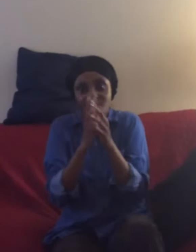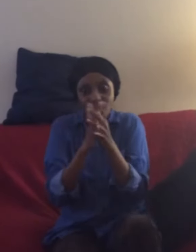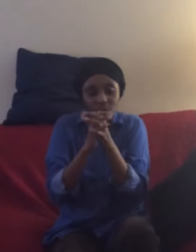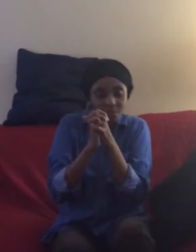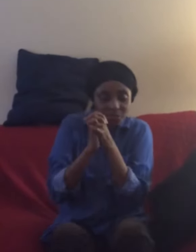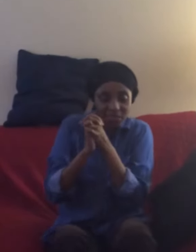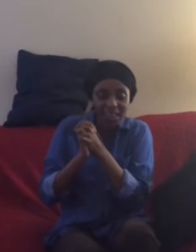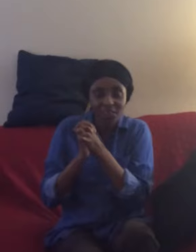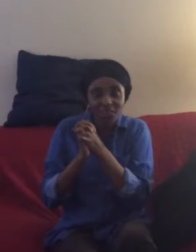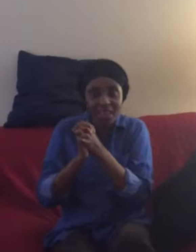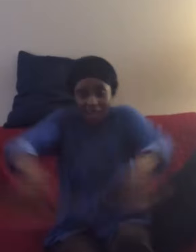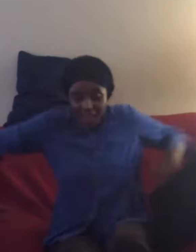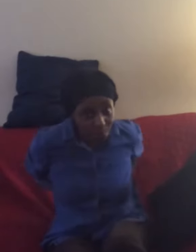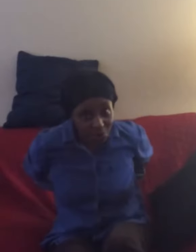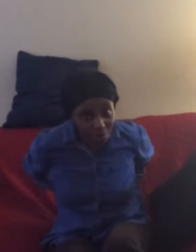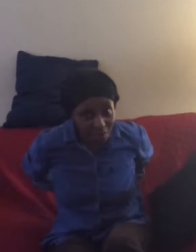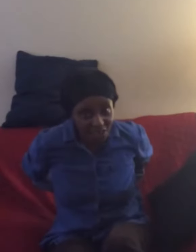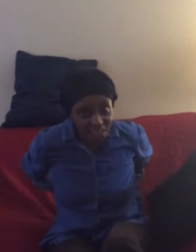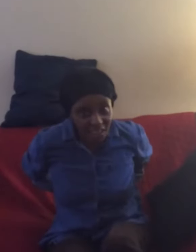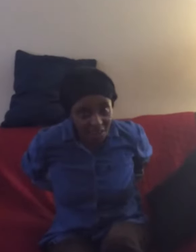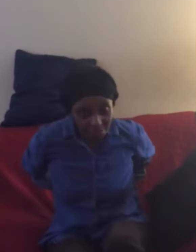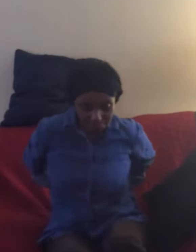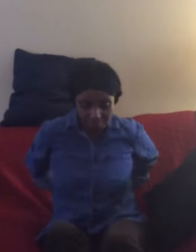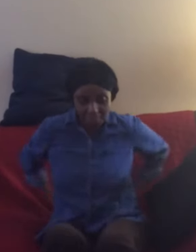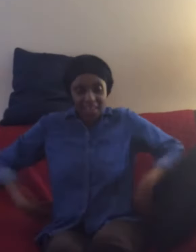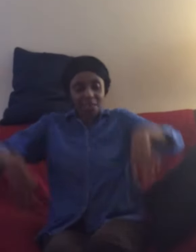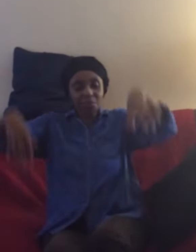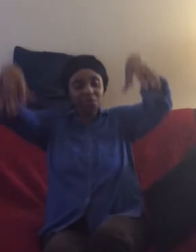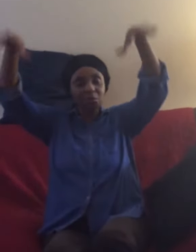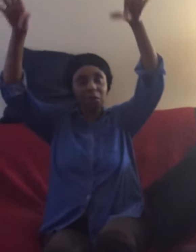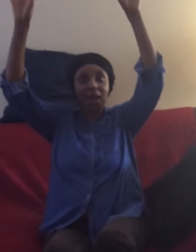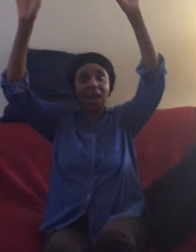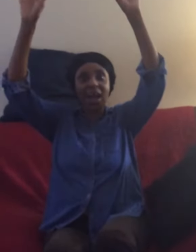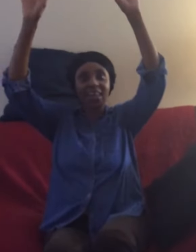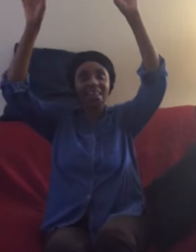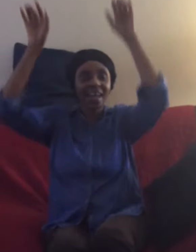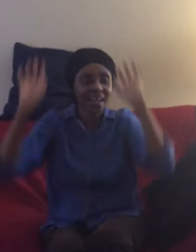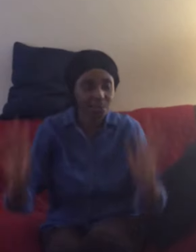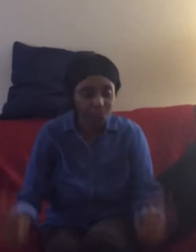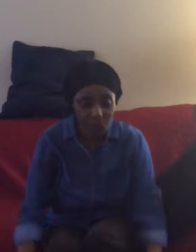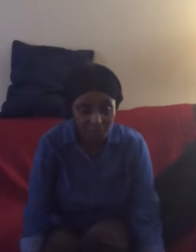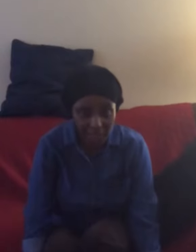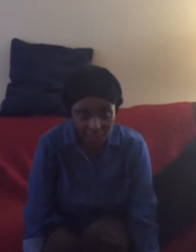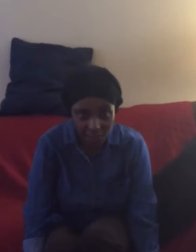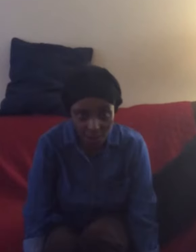fold them together i could pull them out of sight i could pull them up high i could pull them down low